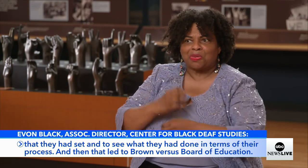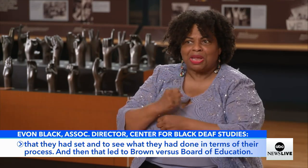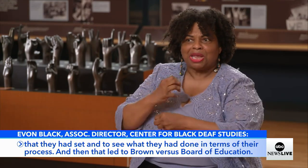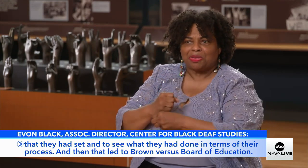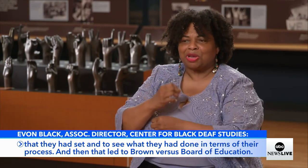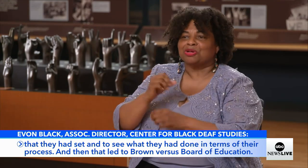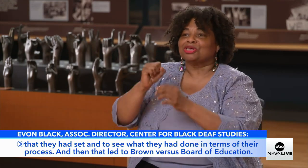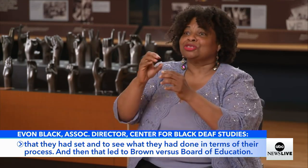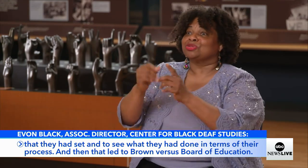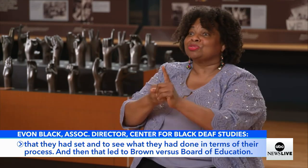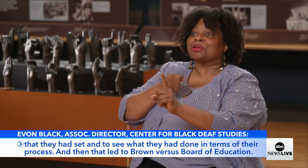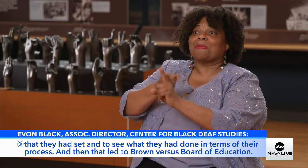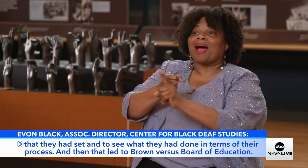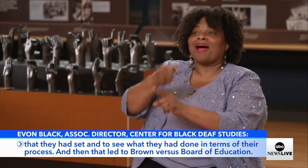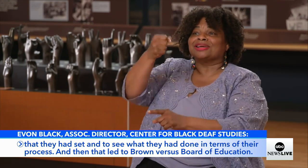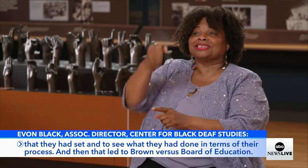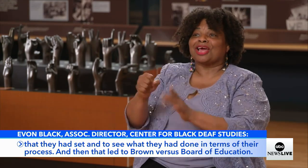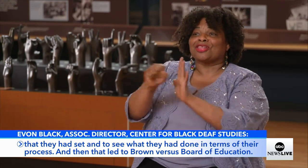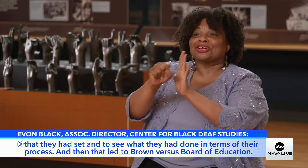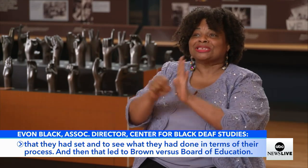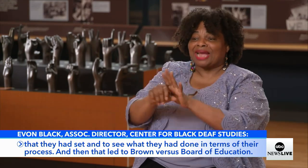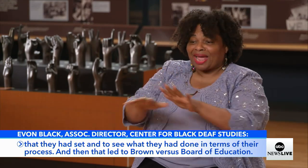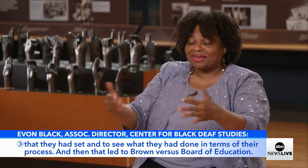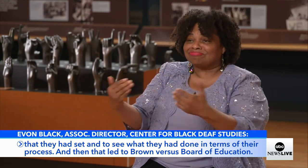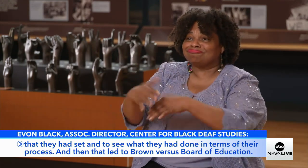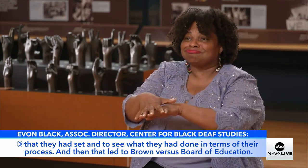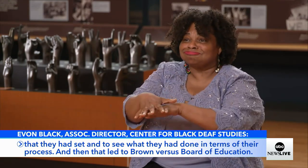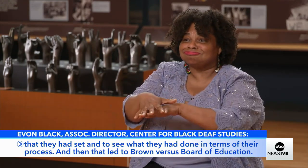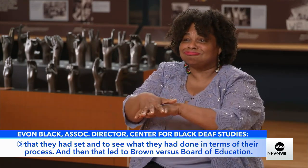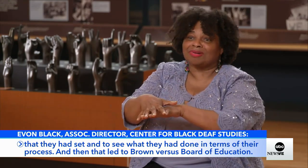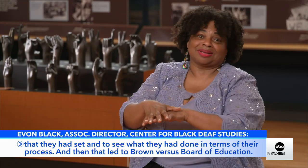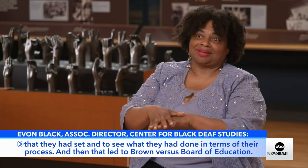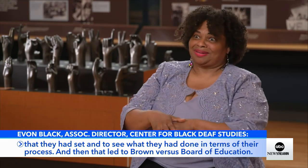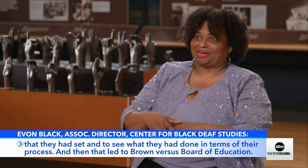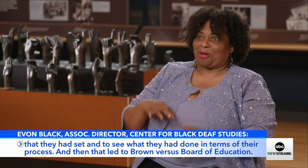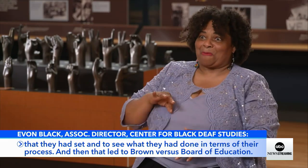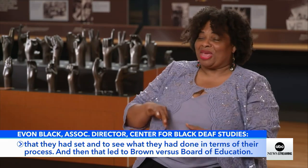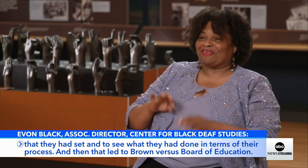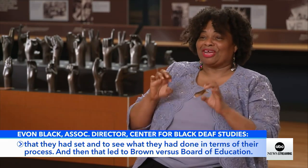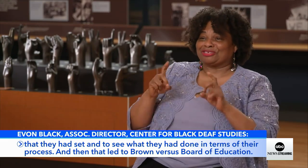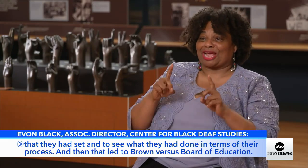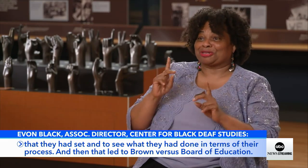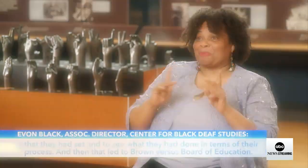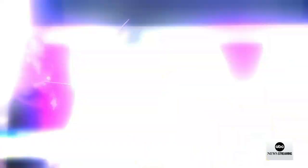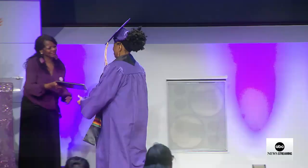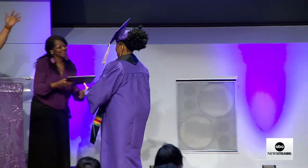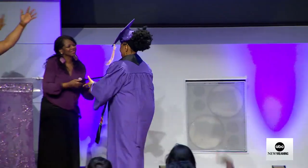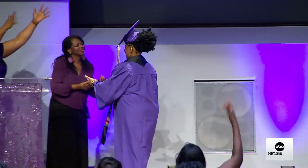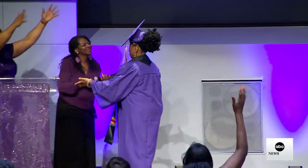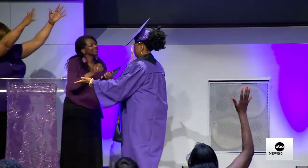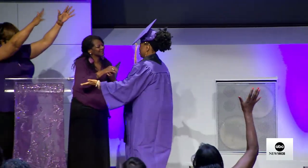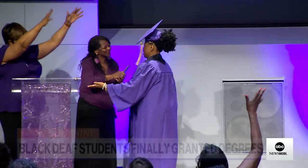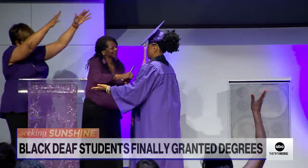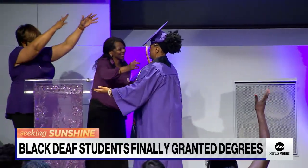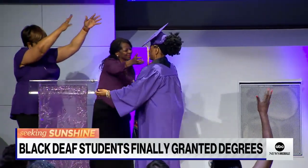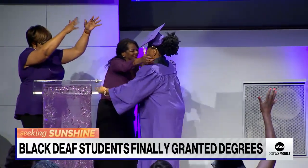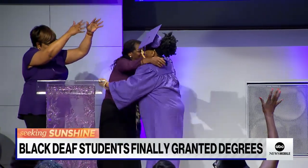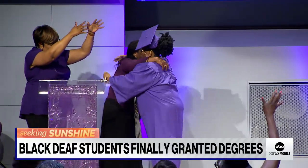see what they had done in terms of their process. And then that led to Brown versus Board of Education. The 24 students went on to